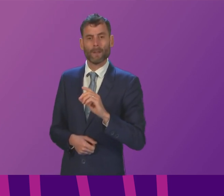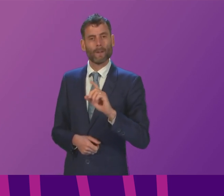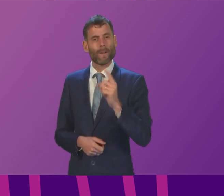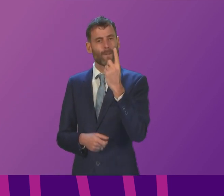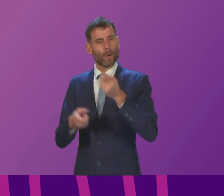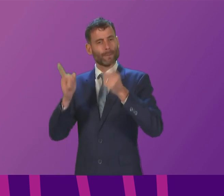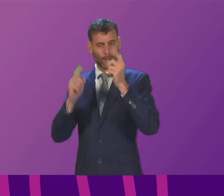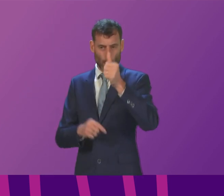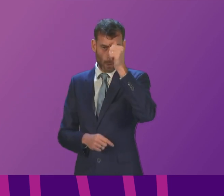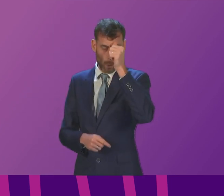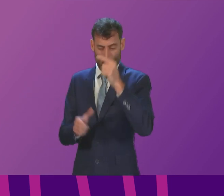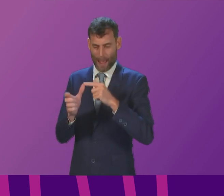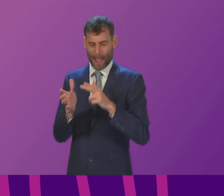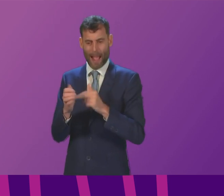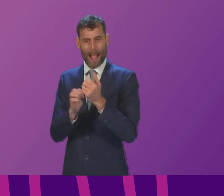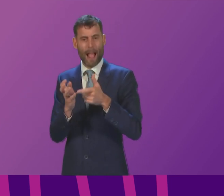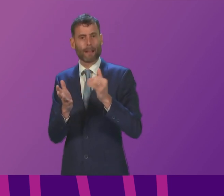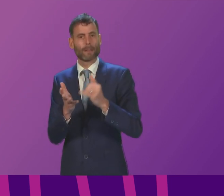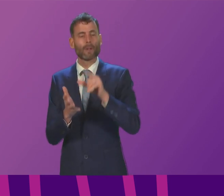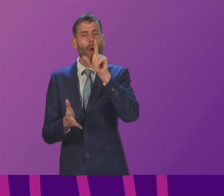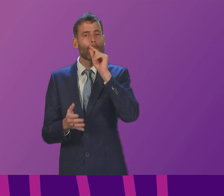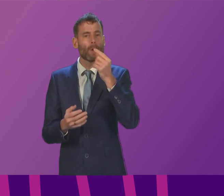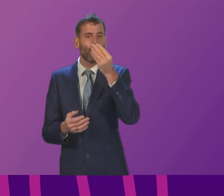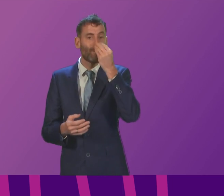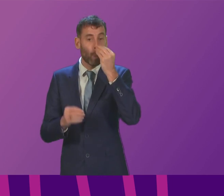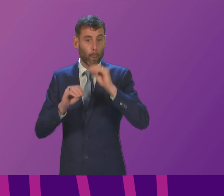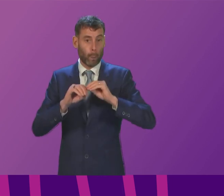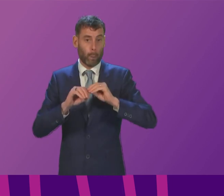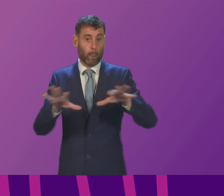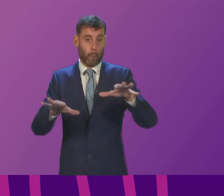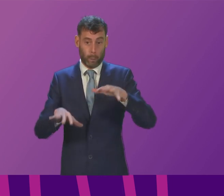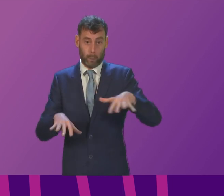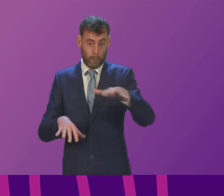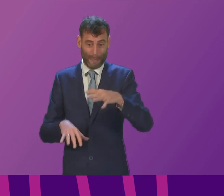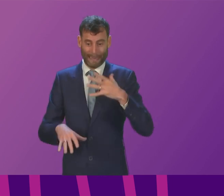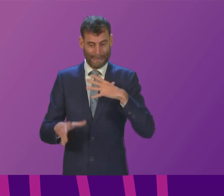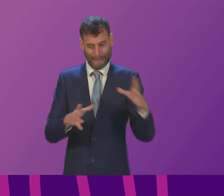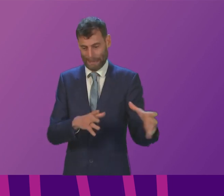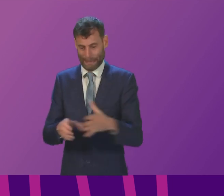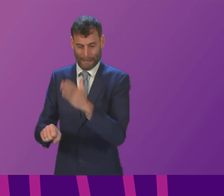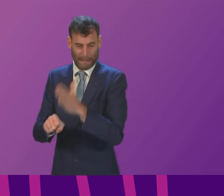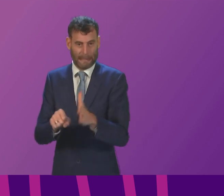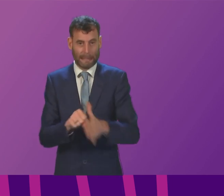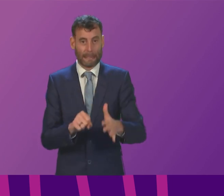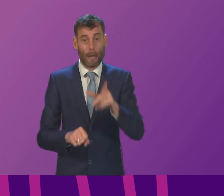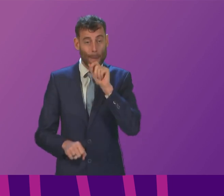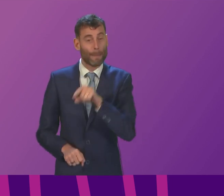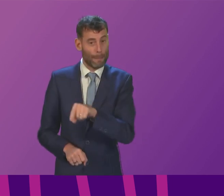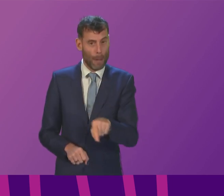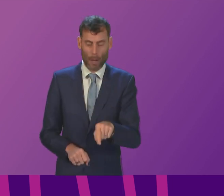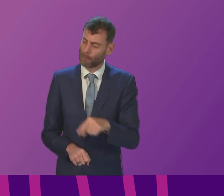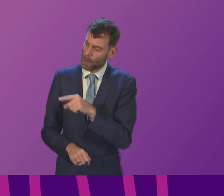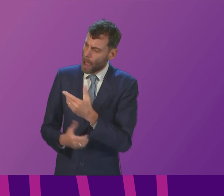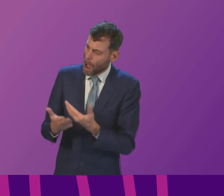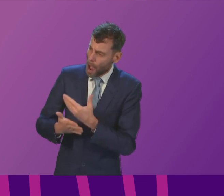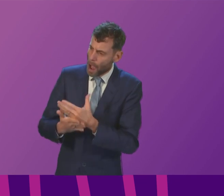outbreak of bird flu in Angus and the cull of a flock of birds that is taking place as we speak can she provide an update on this issue and let us know what